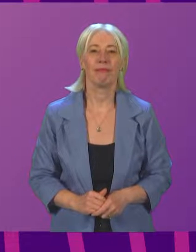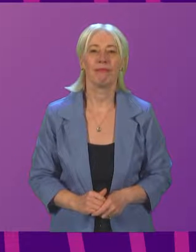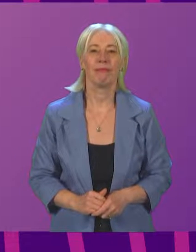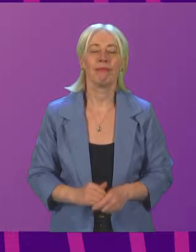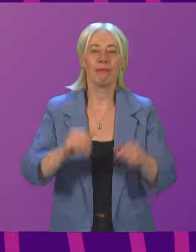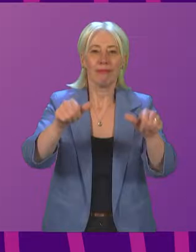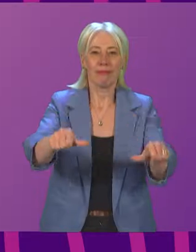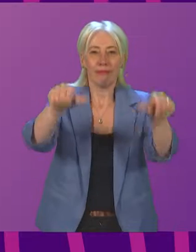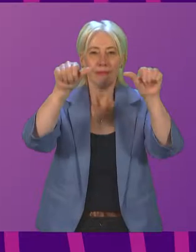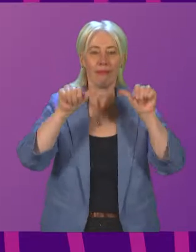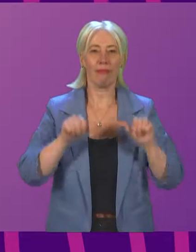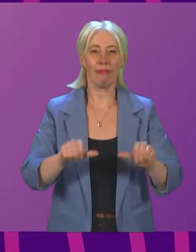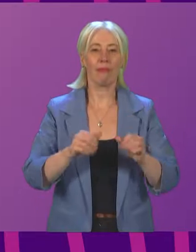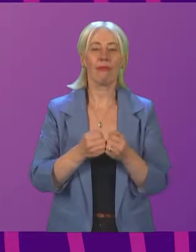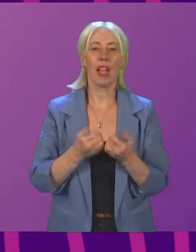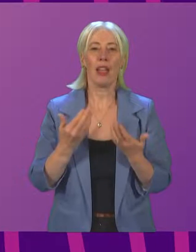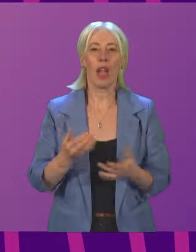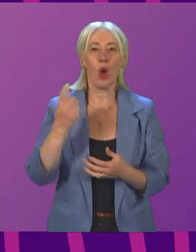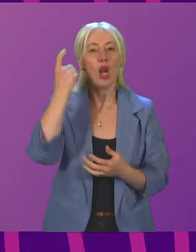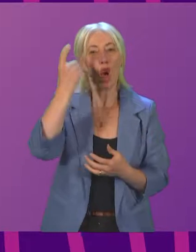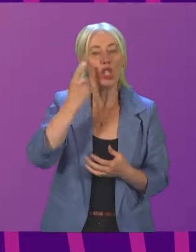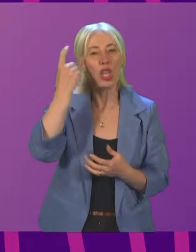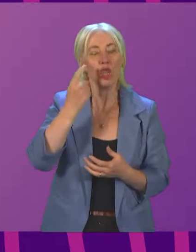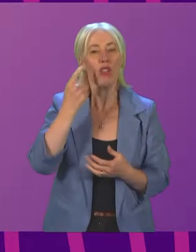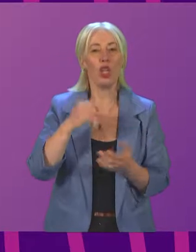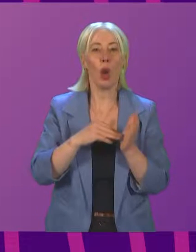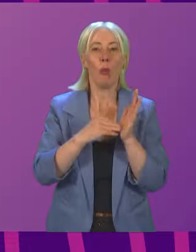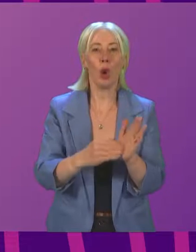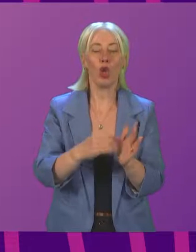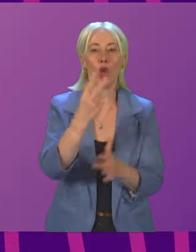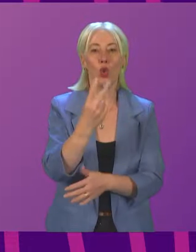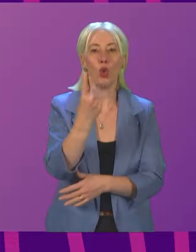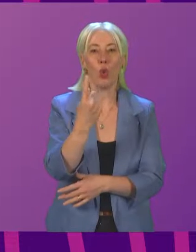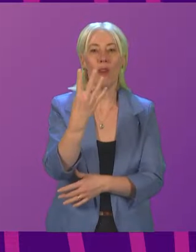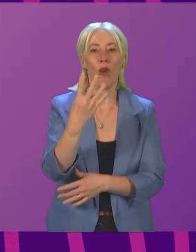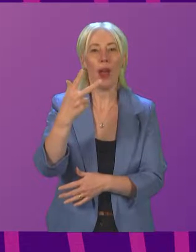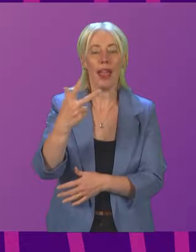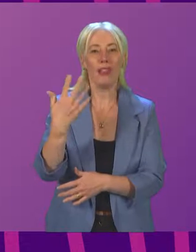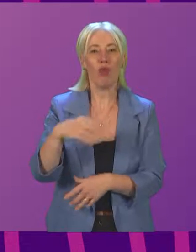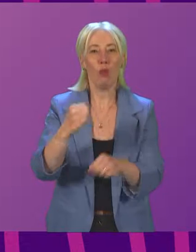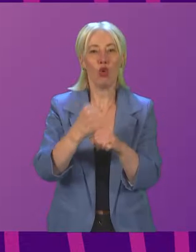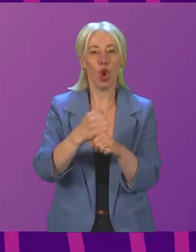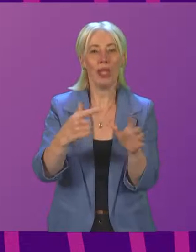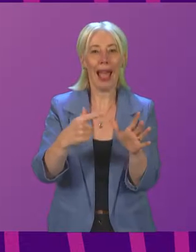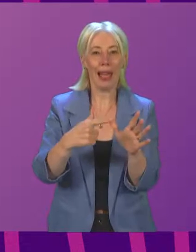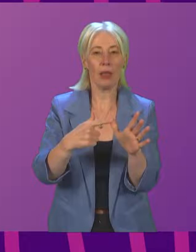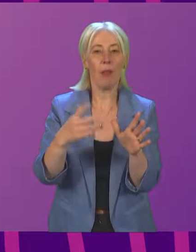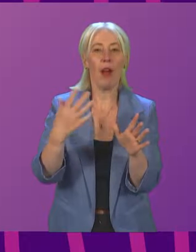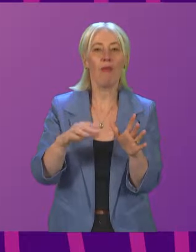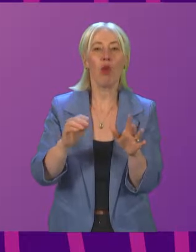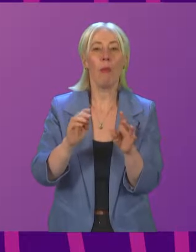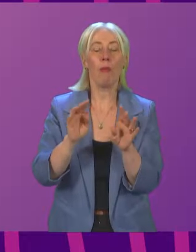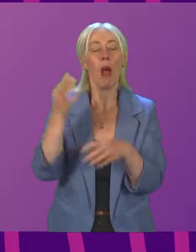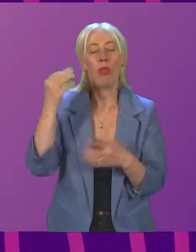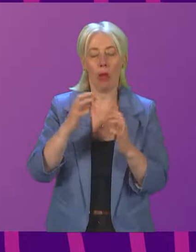The next item of business is consideration of business motion 2148 in the name of George Adam on behalf of the Parliamentary